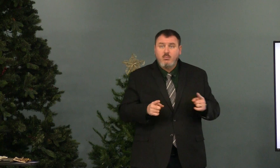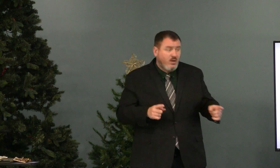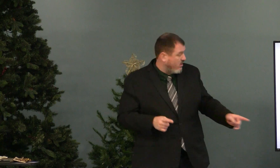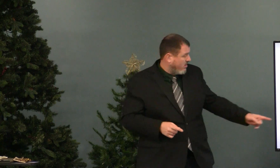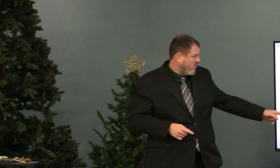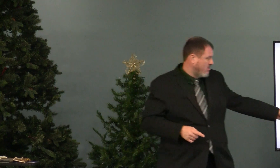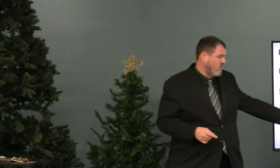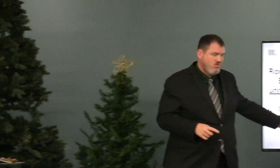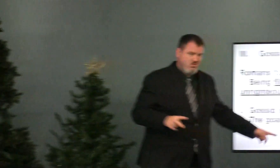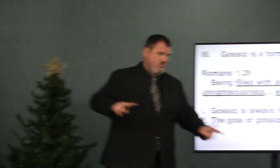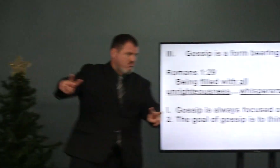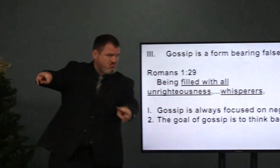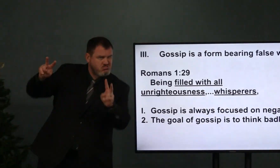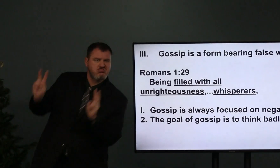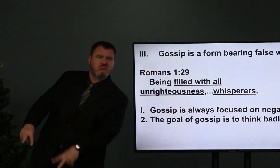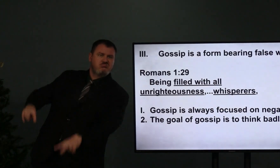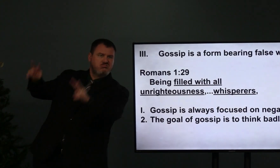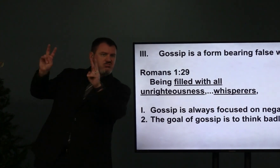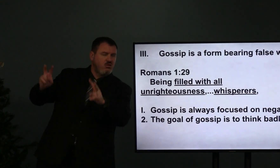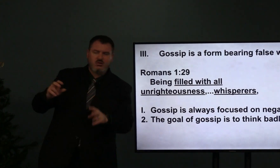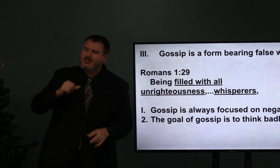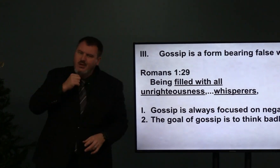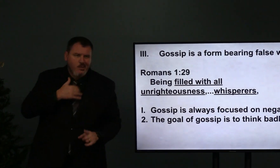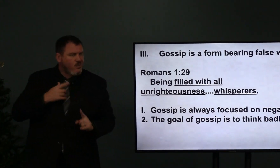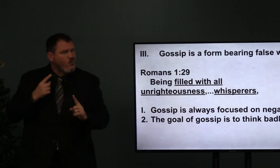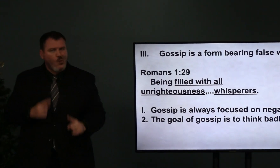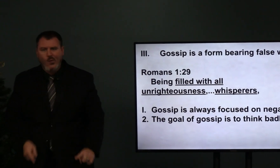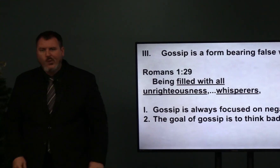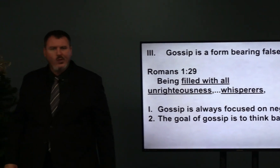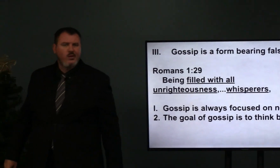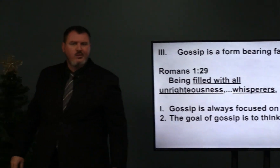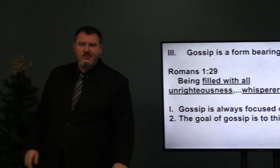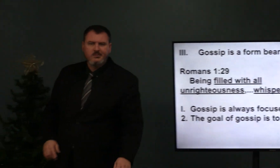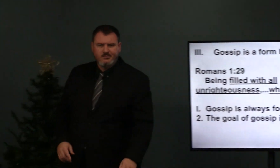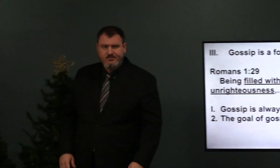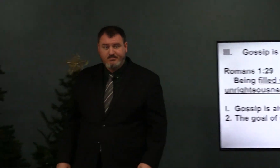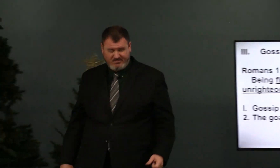the word to teach. but to look down on someone, that's not the point.